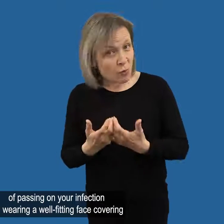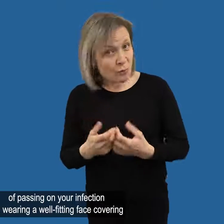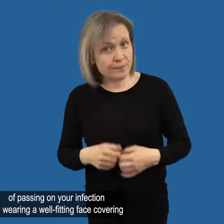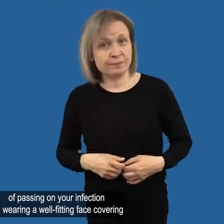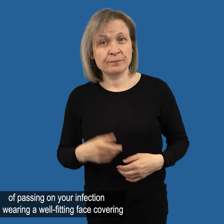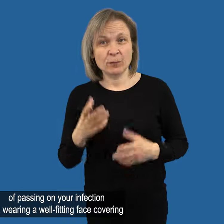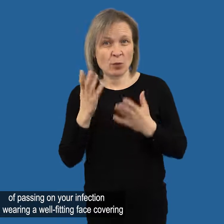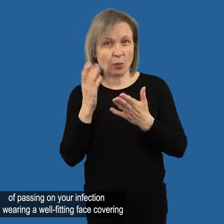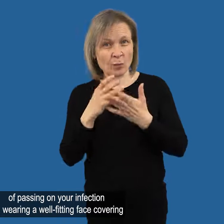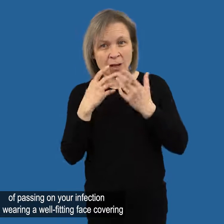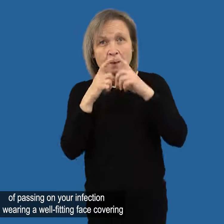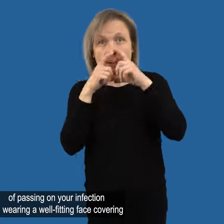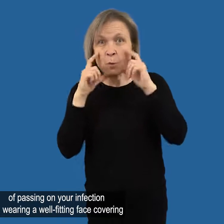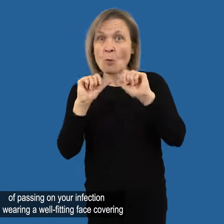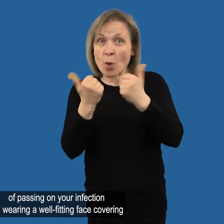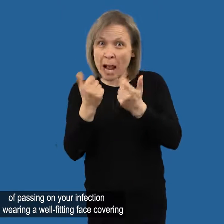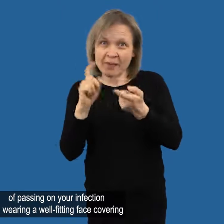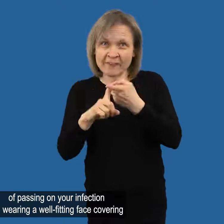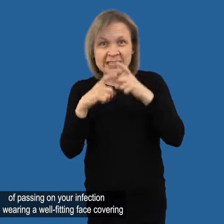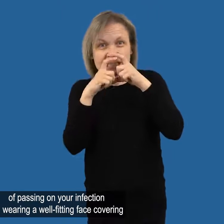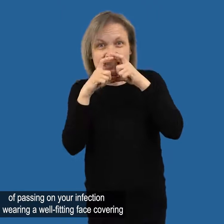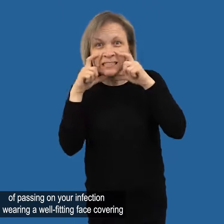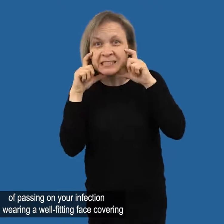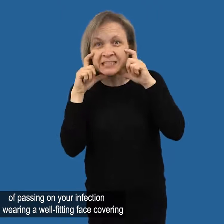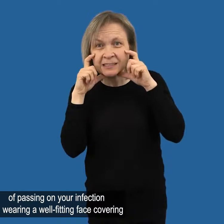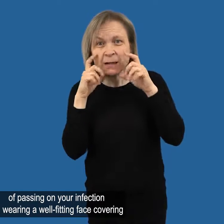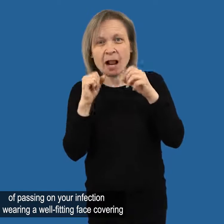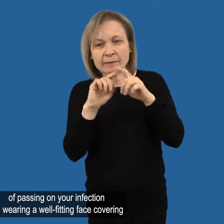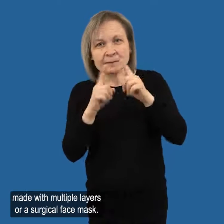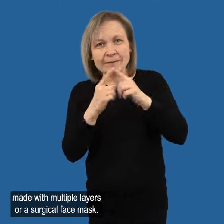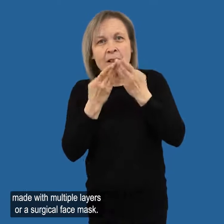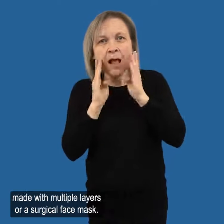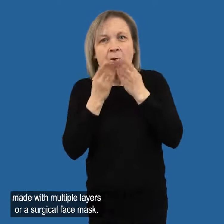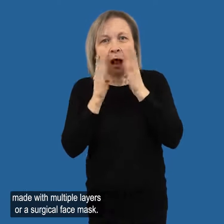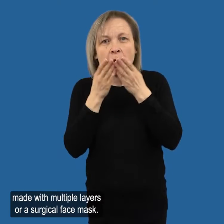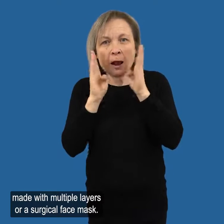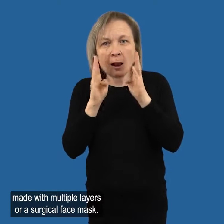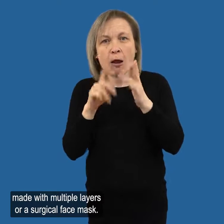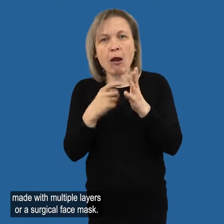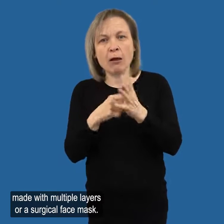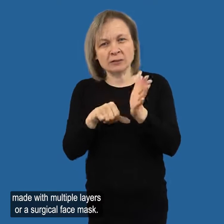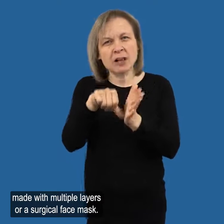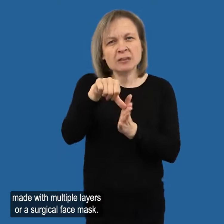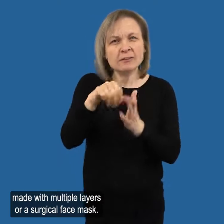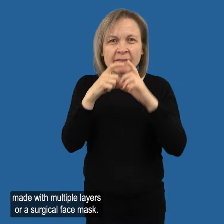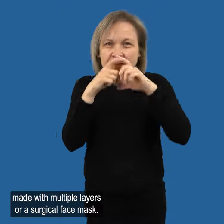by Wearing a well-fitting face covering made with multiple layers or a surgical face mask